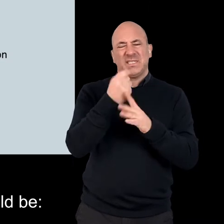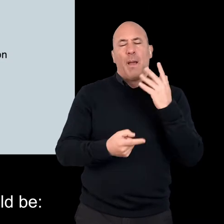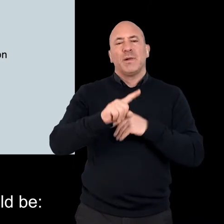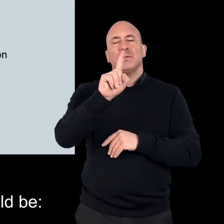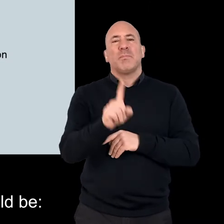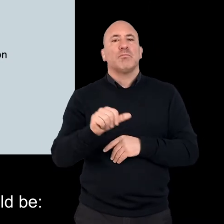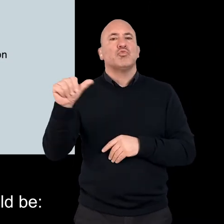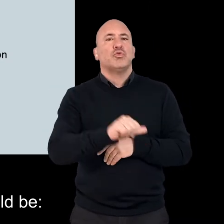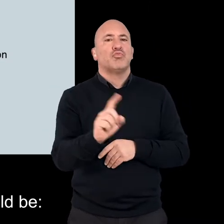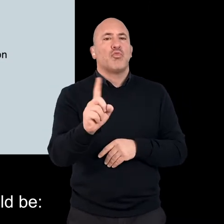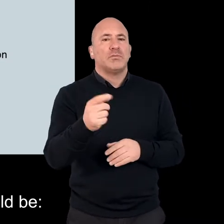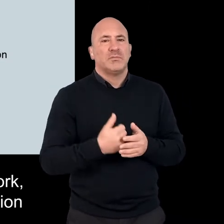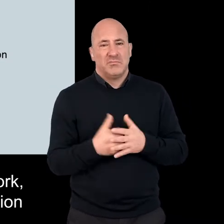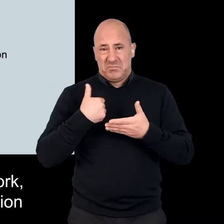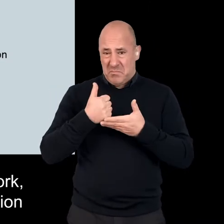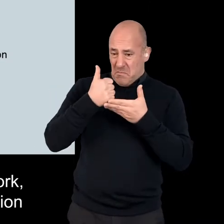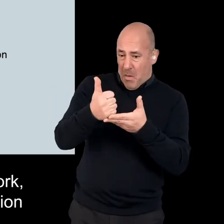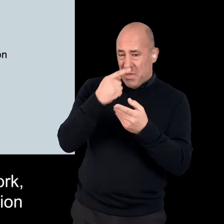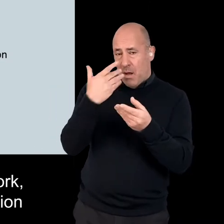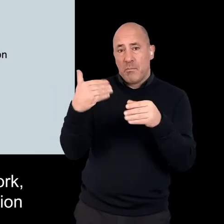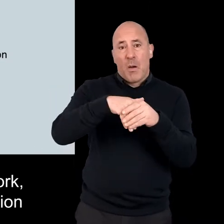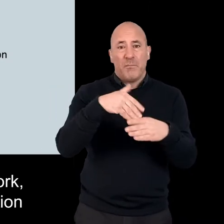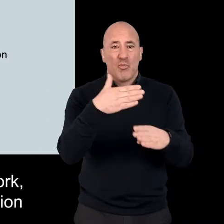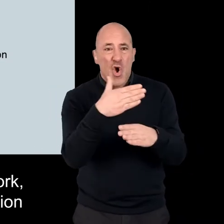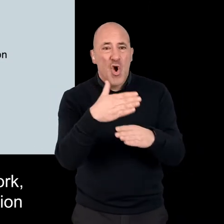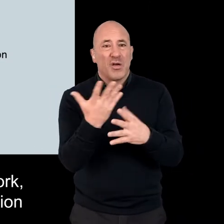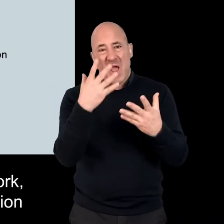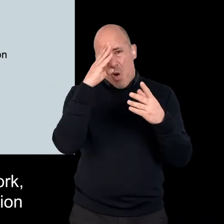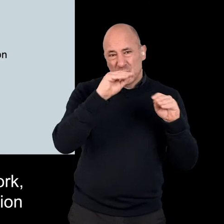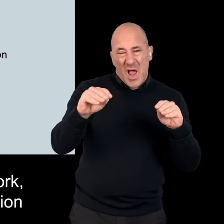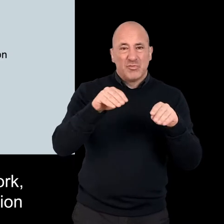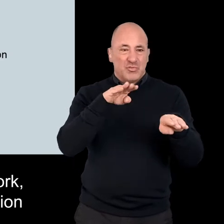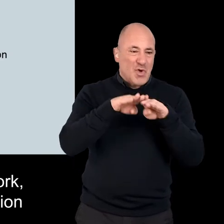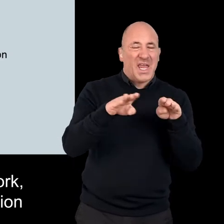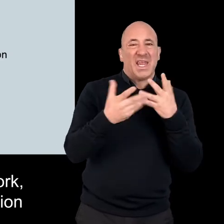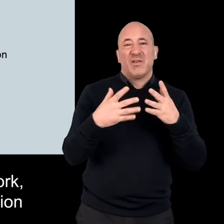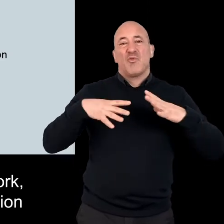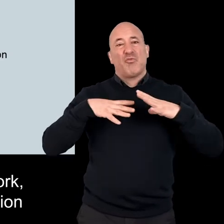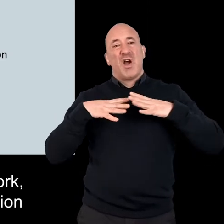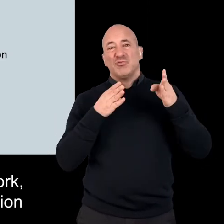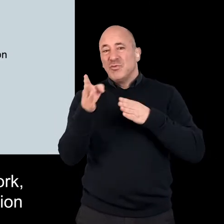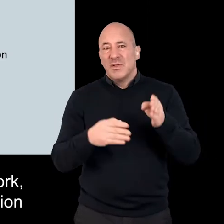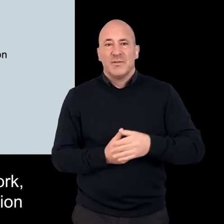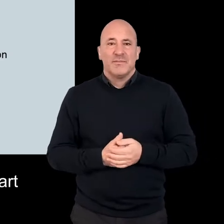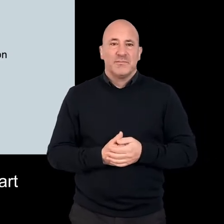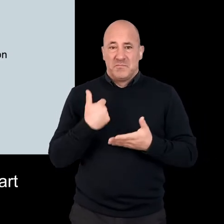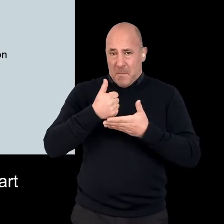that disabled people should be. Supported to participate in work, education, training and recreation.